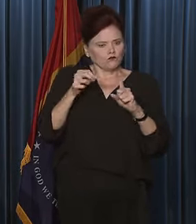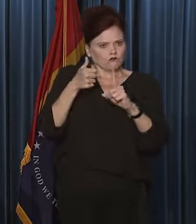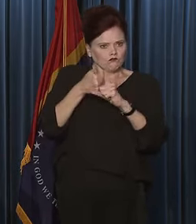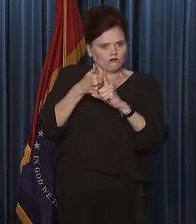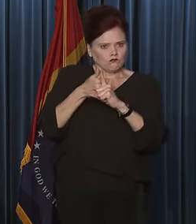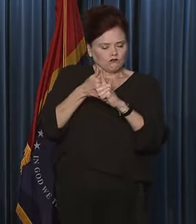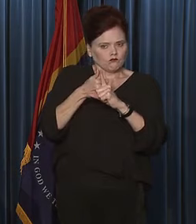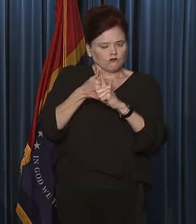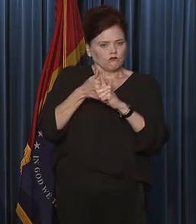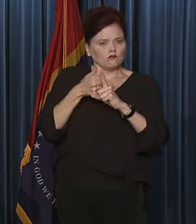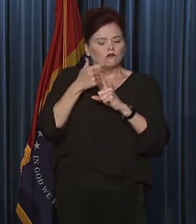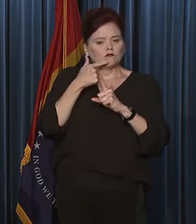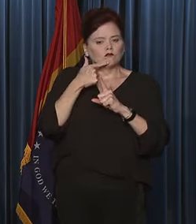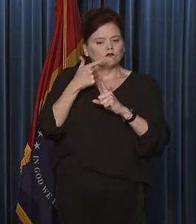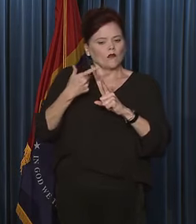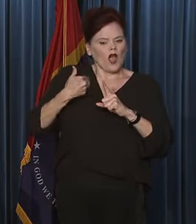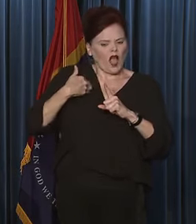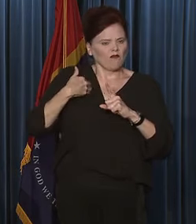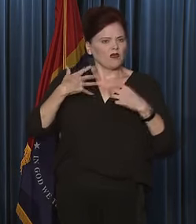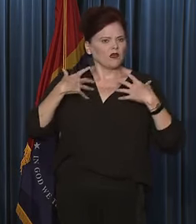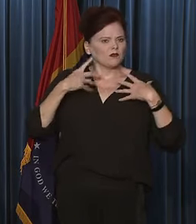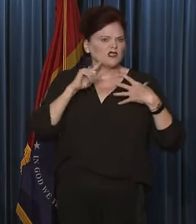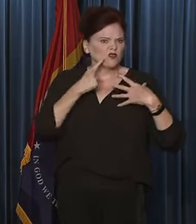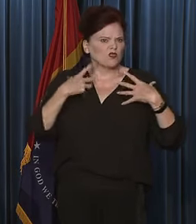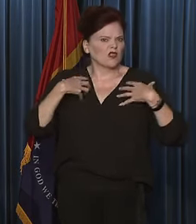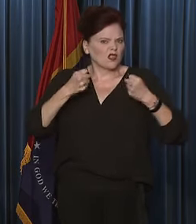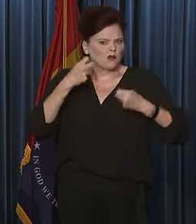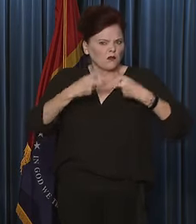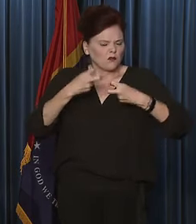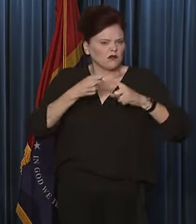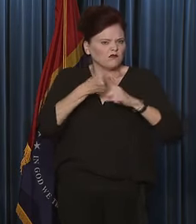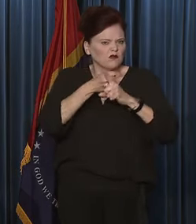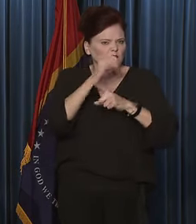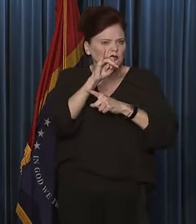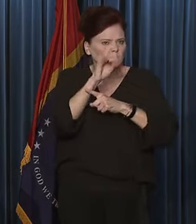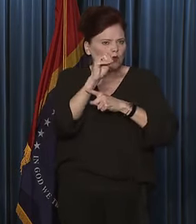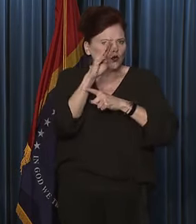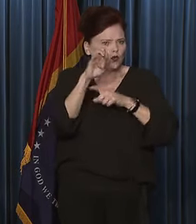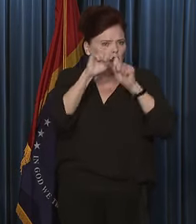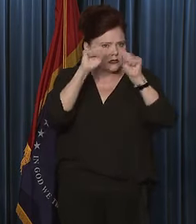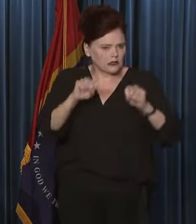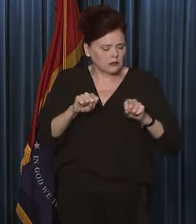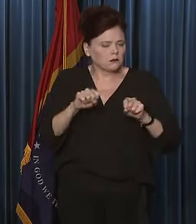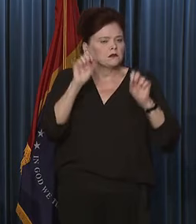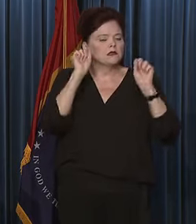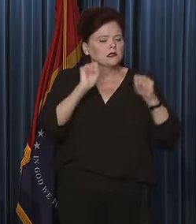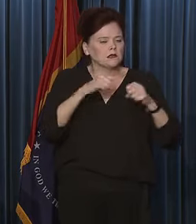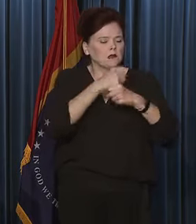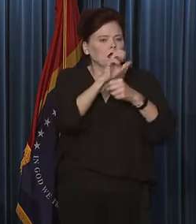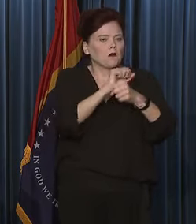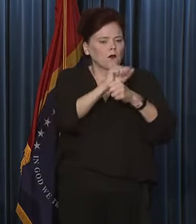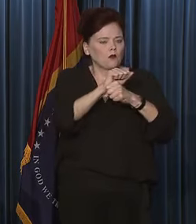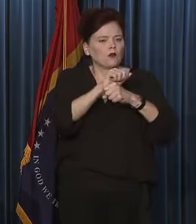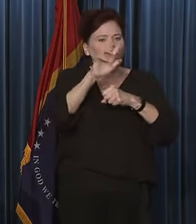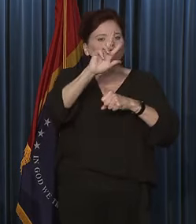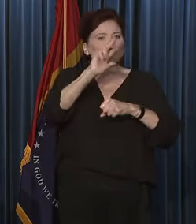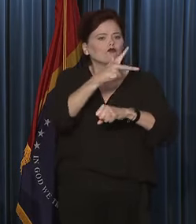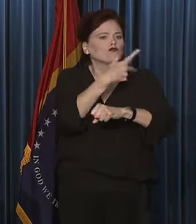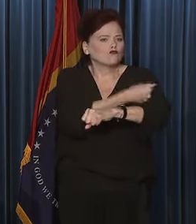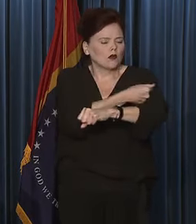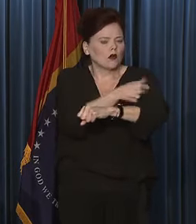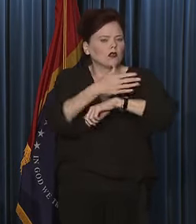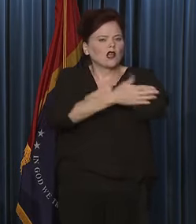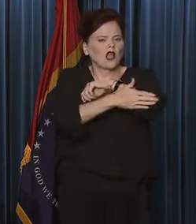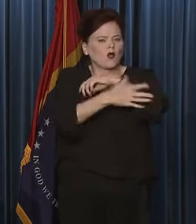that they have an immunocompromising condition, and they are able to make an appointment for that third dose at a county health department